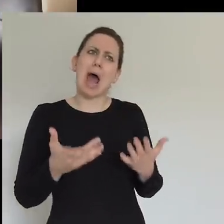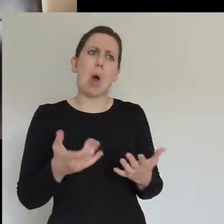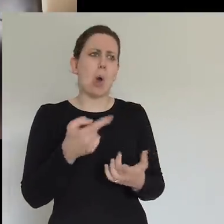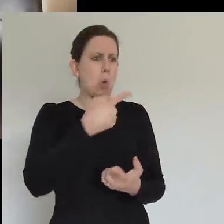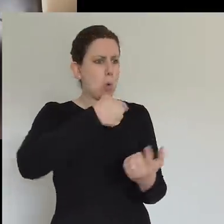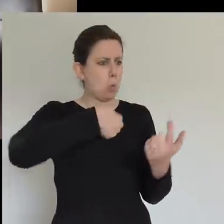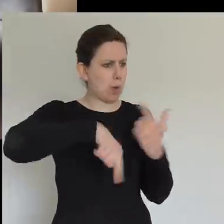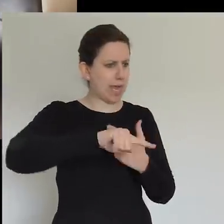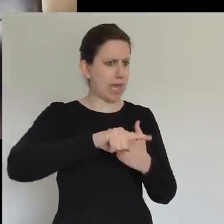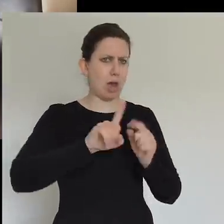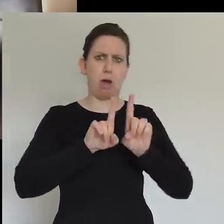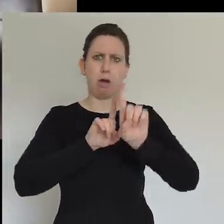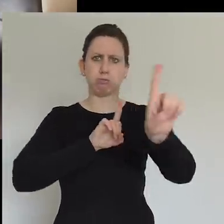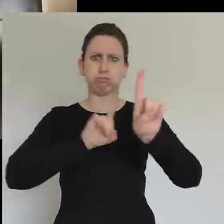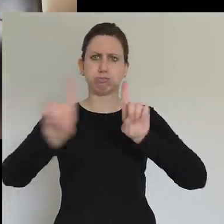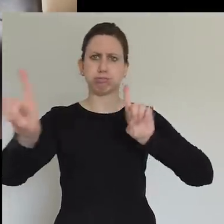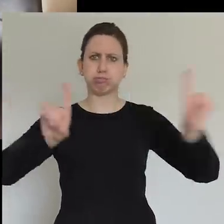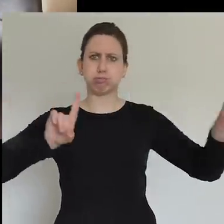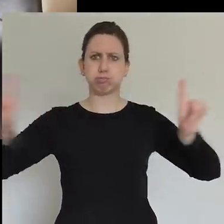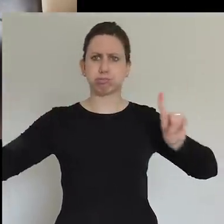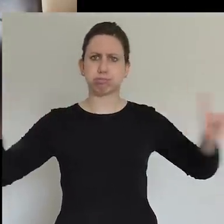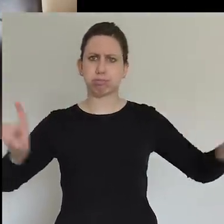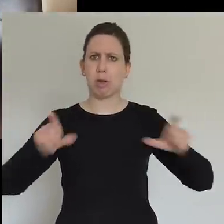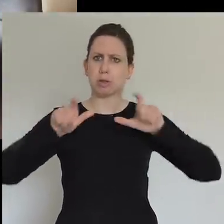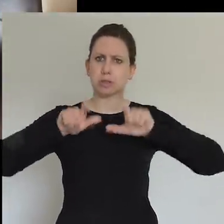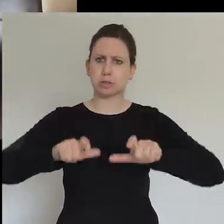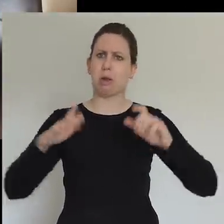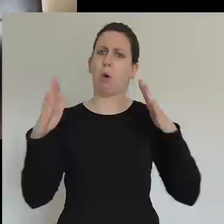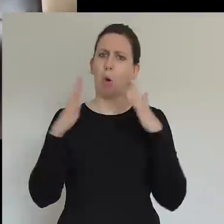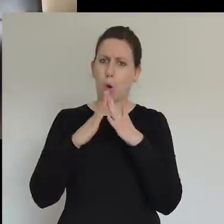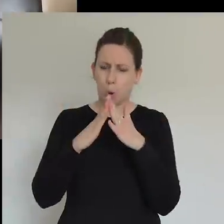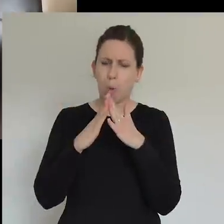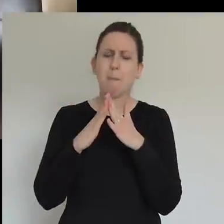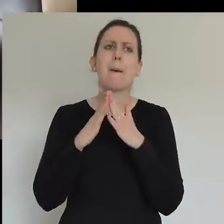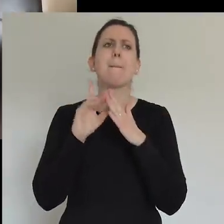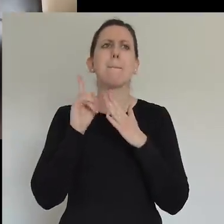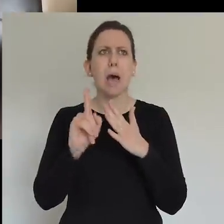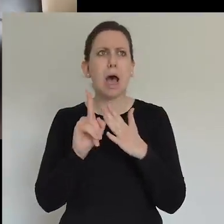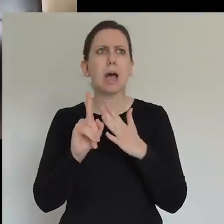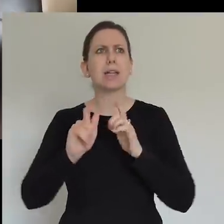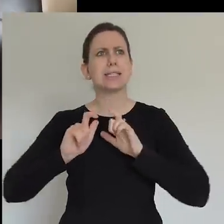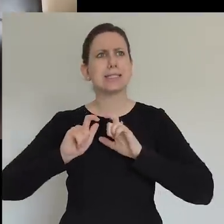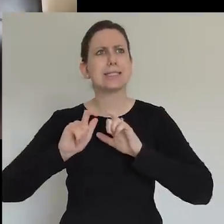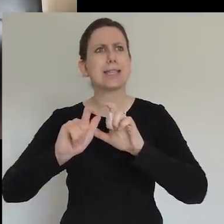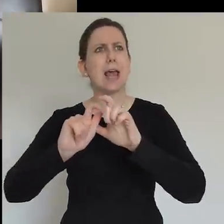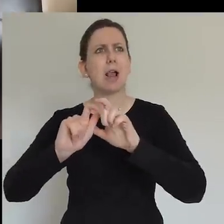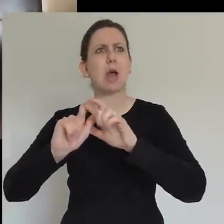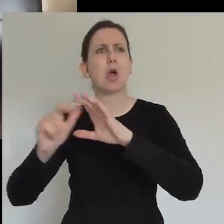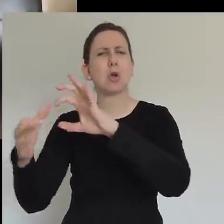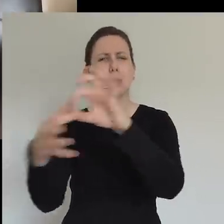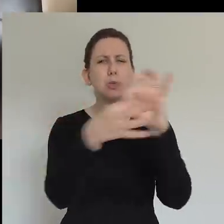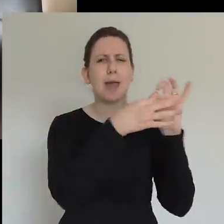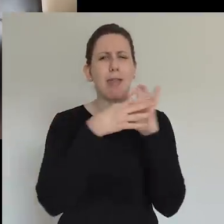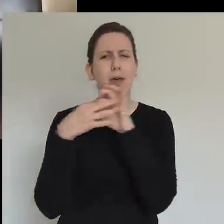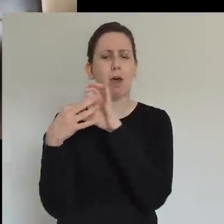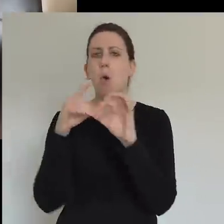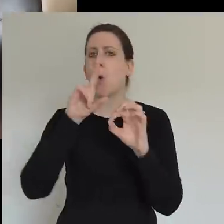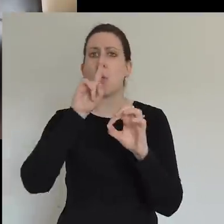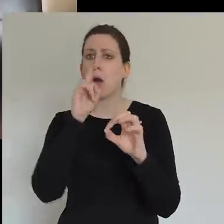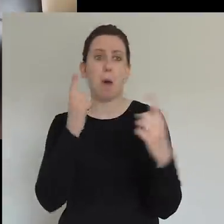a supernatural sense of togetherness, even though we're not physically together. And I don't know what's happened in your churches